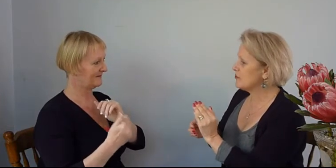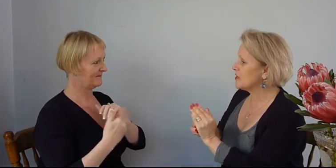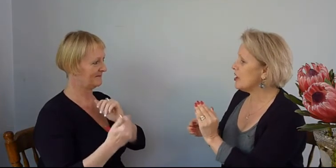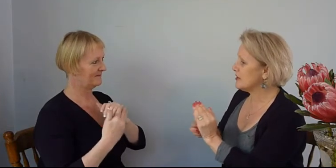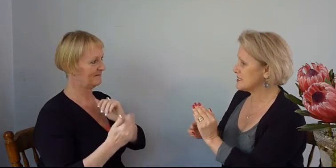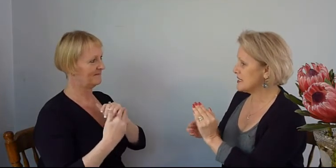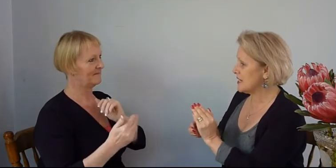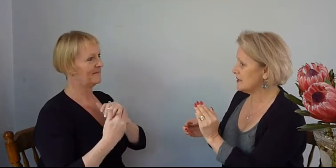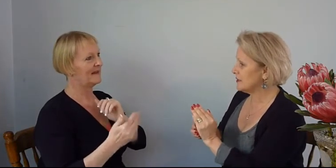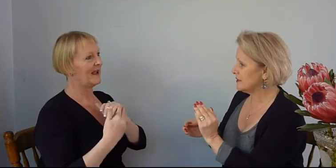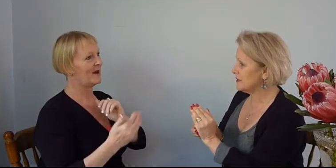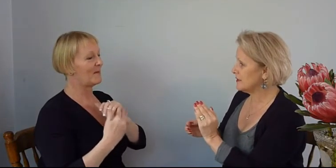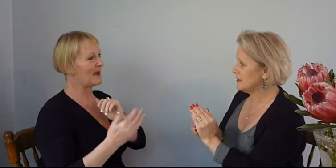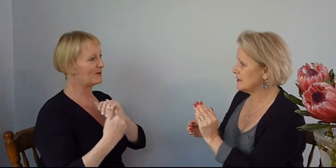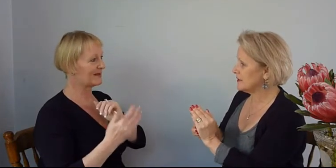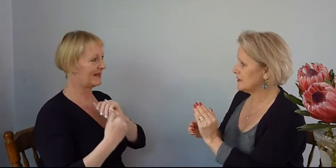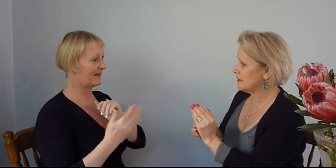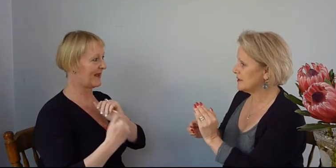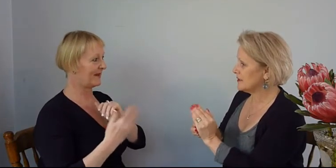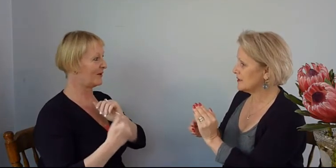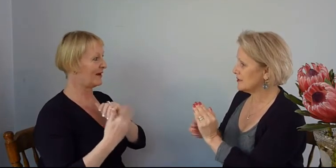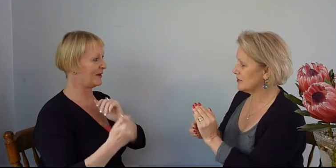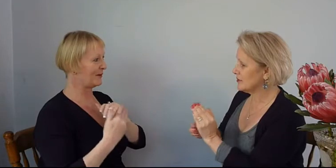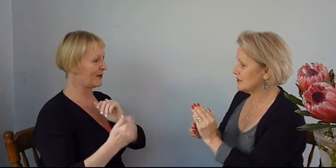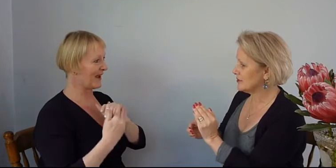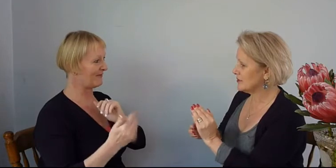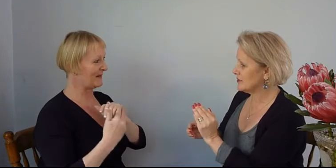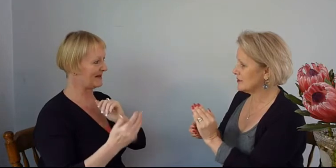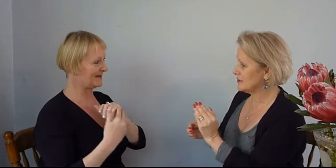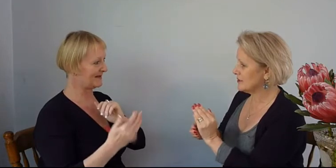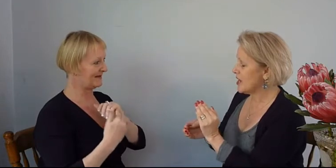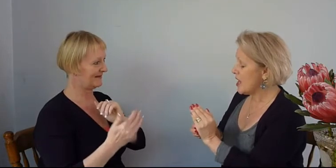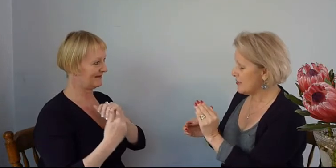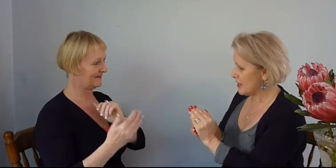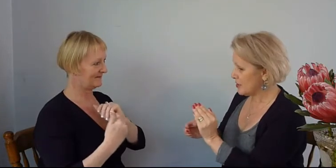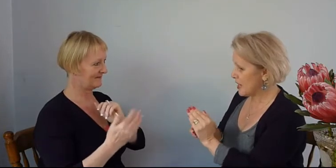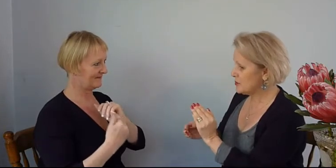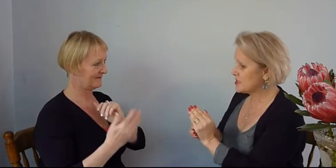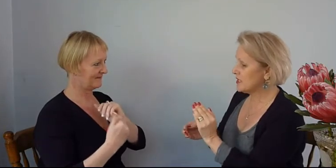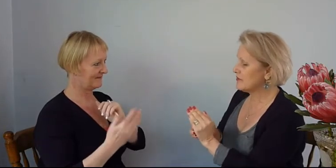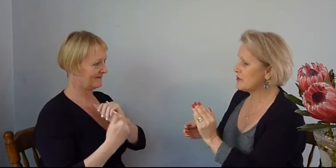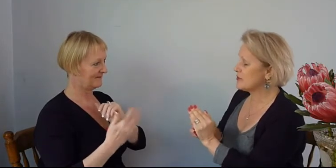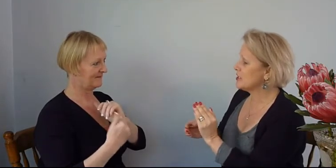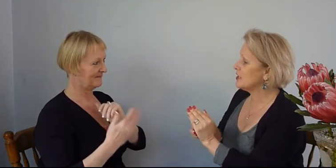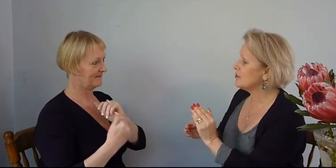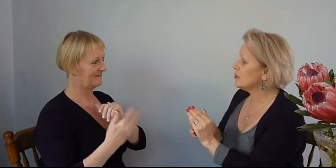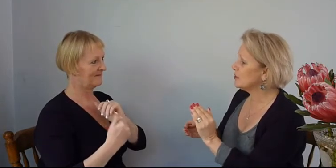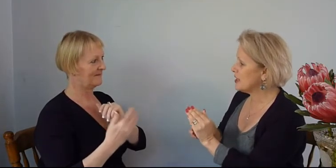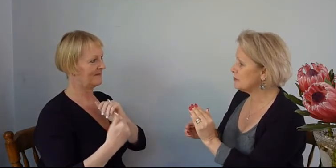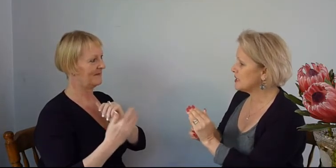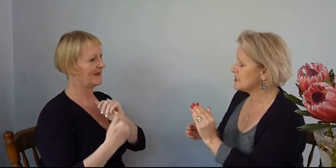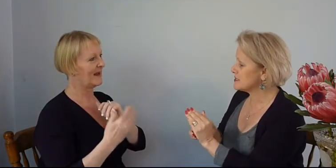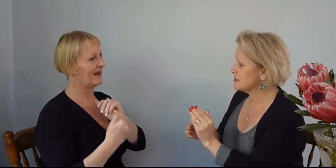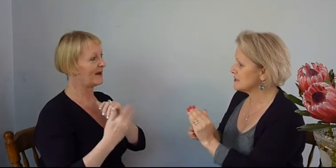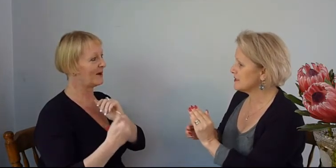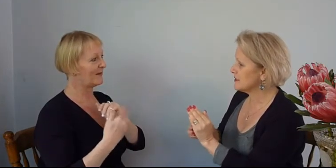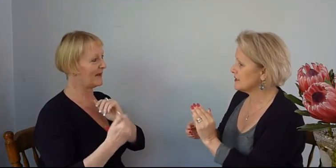with heights now. And I'm able to let that 13 year old have peace. That I'm able to let that 13 year old have peace. And let go of that